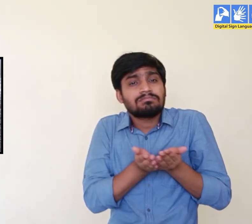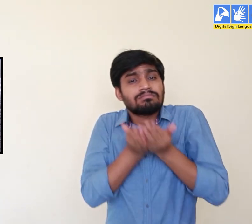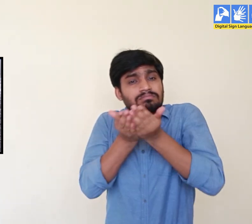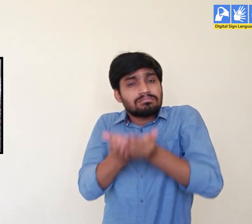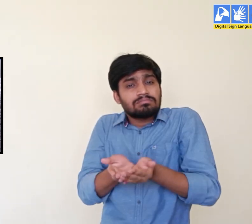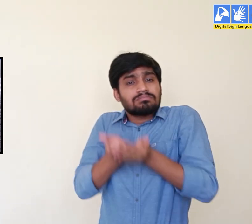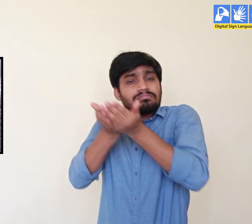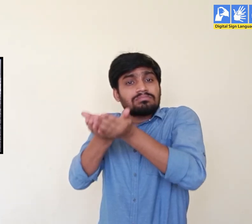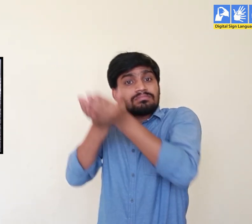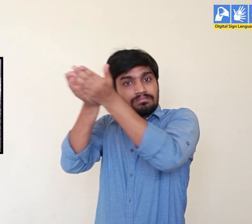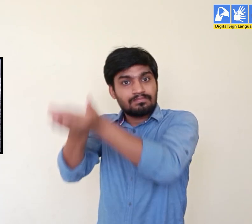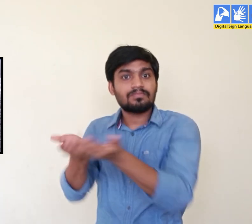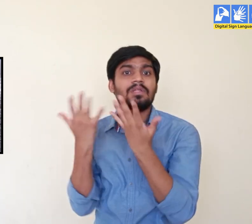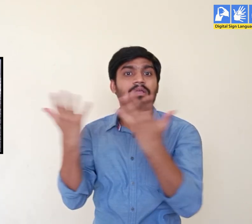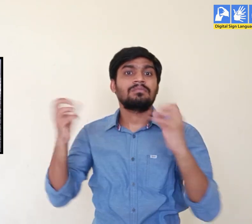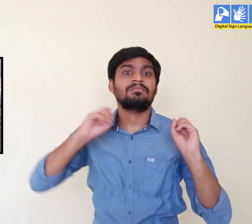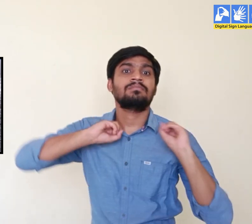these cargoes are taken from one country to another.